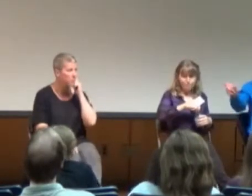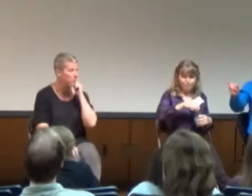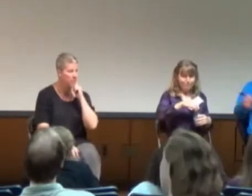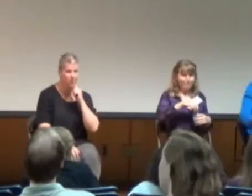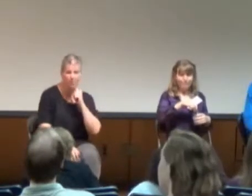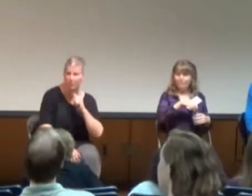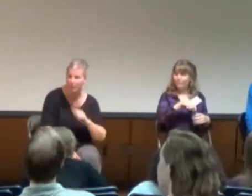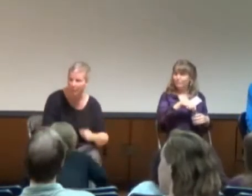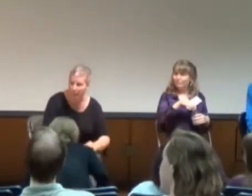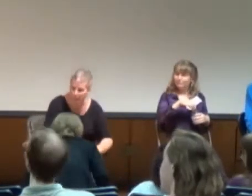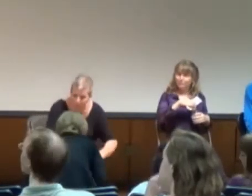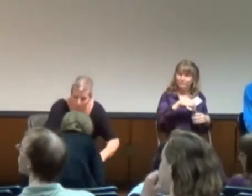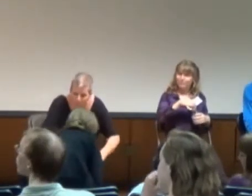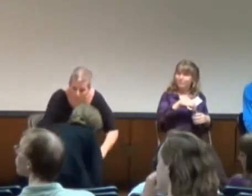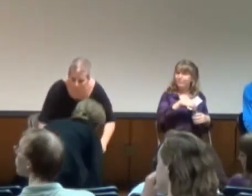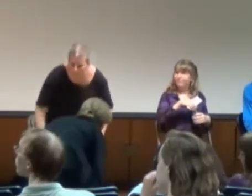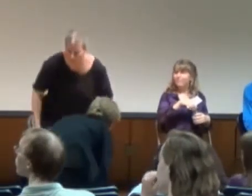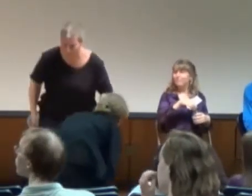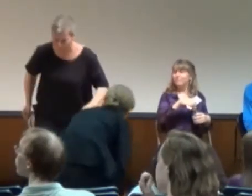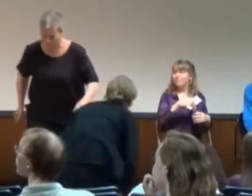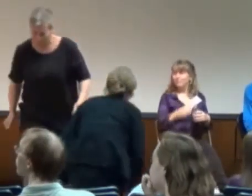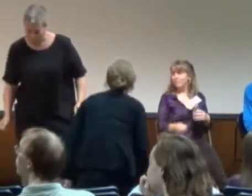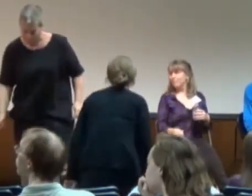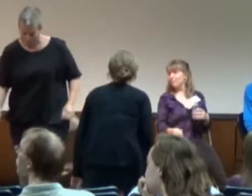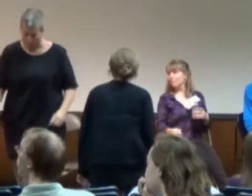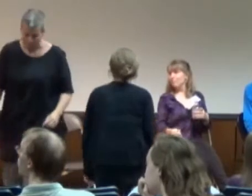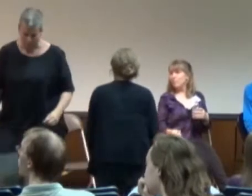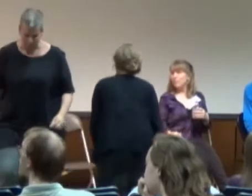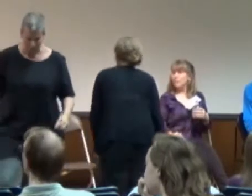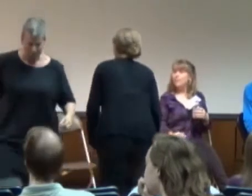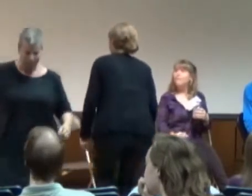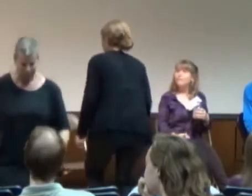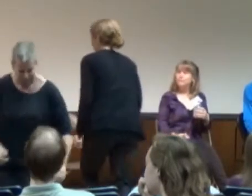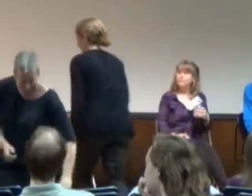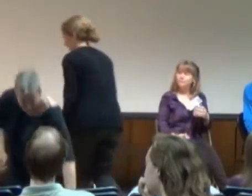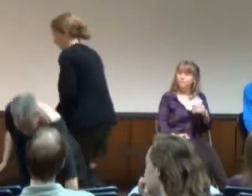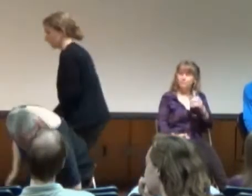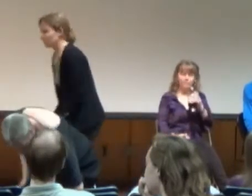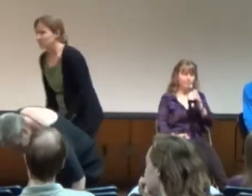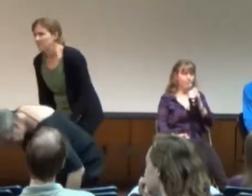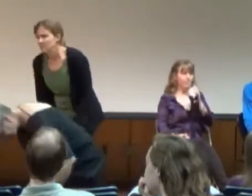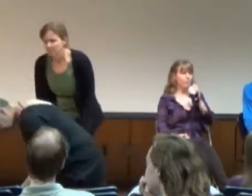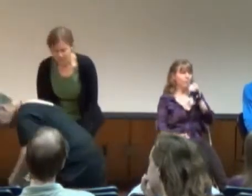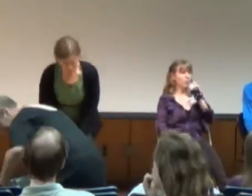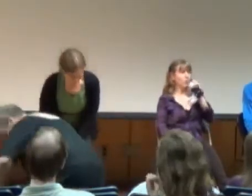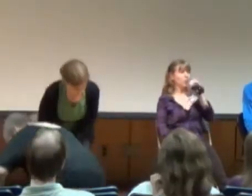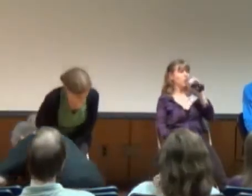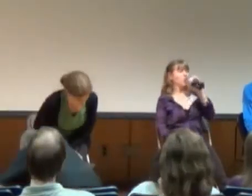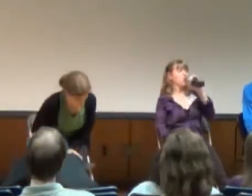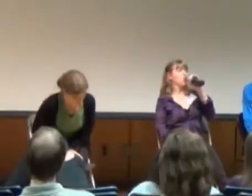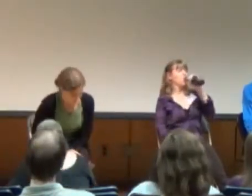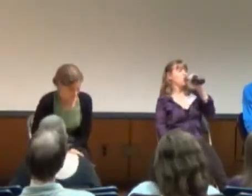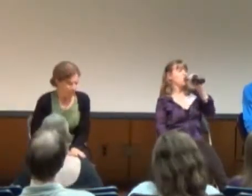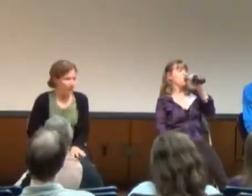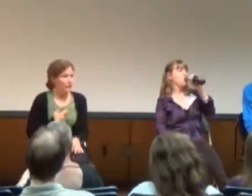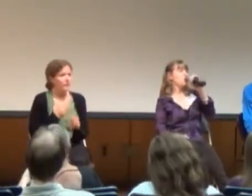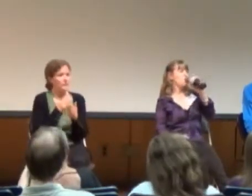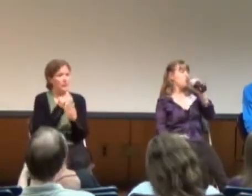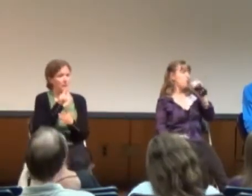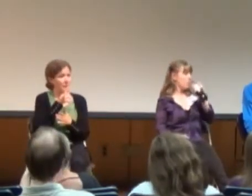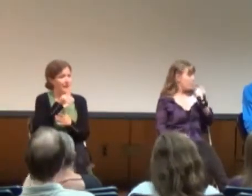Yes? Um, is there any medium that you feel is underutilized that could have potential for education and disability or et cetera?